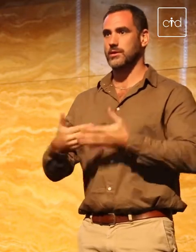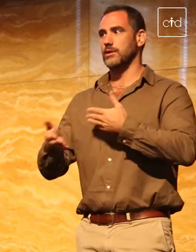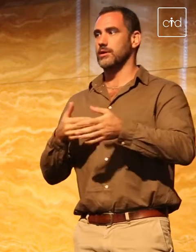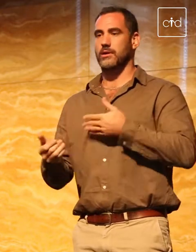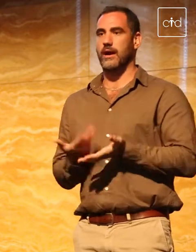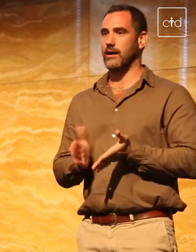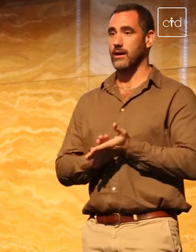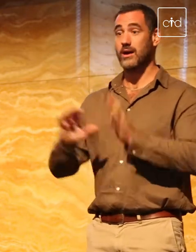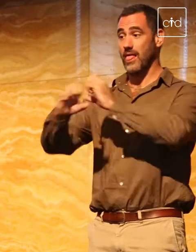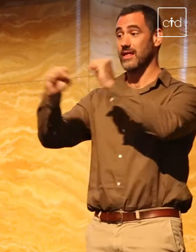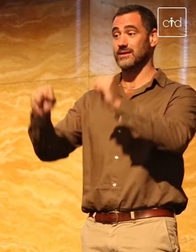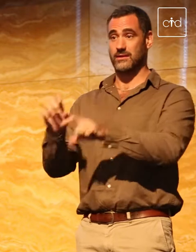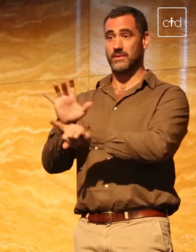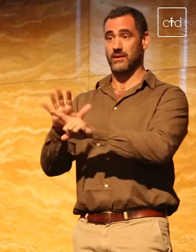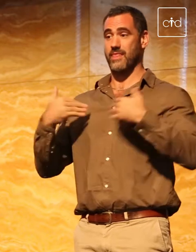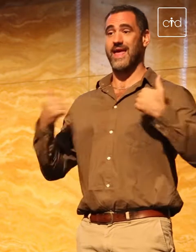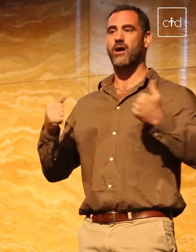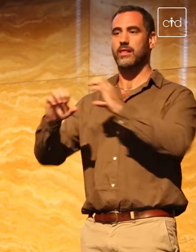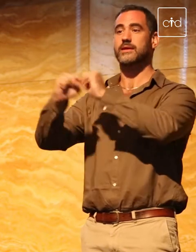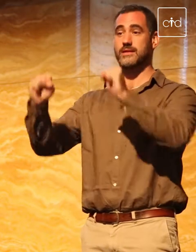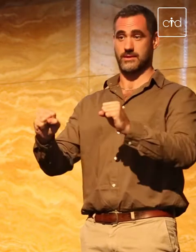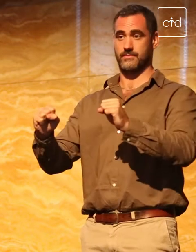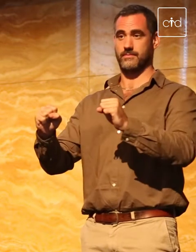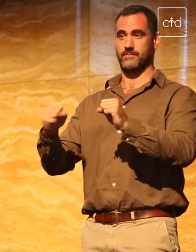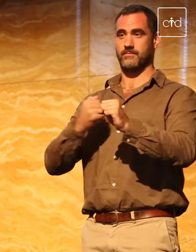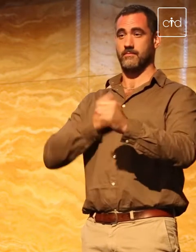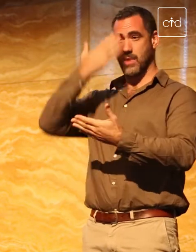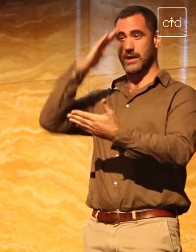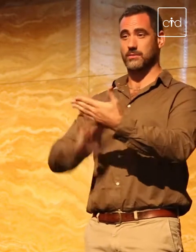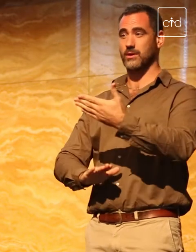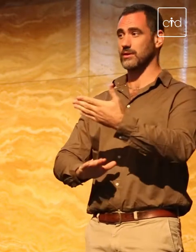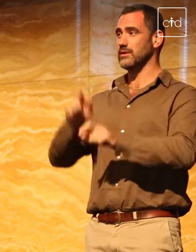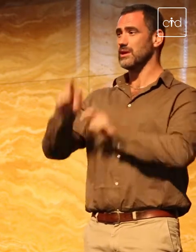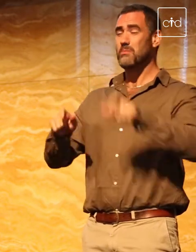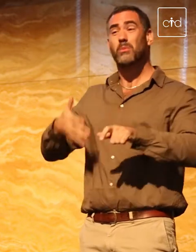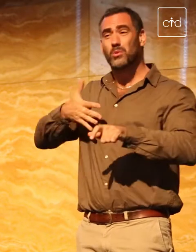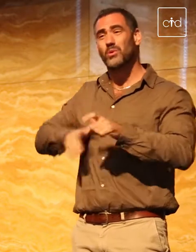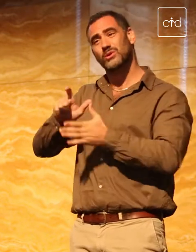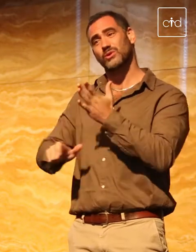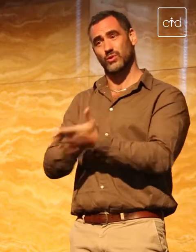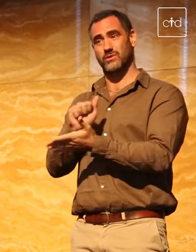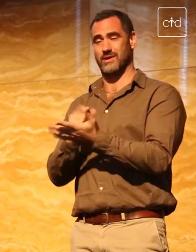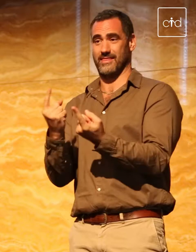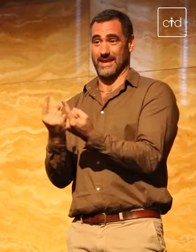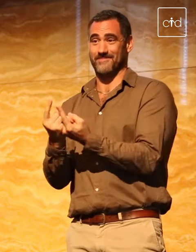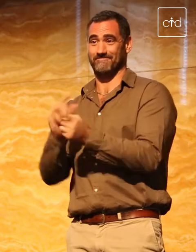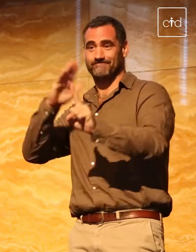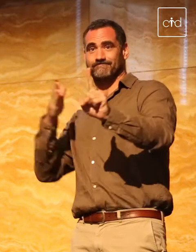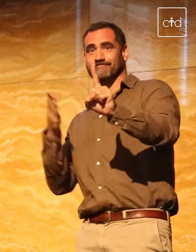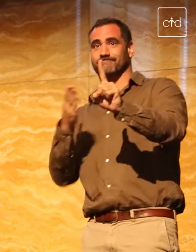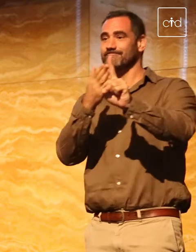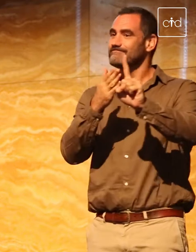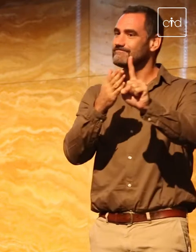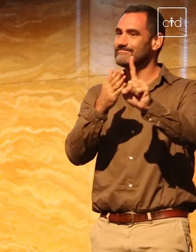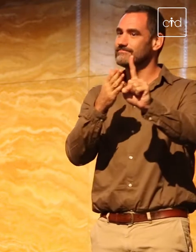system itself, health, from my experience, people do want to do the right thing, but quite often the doctors,